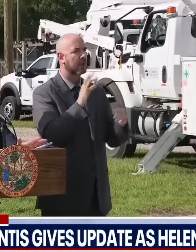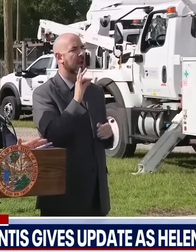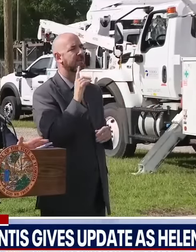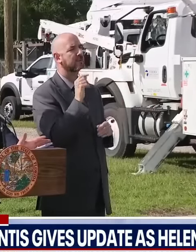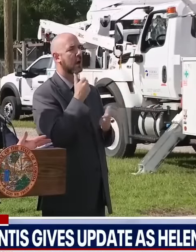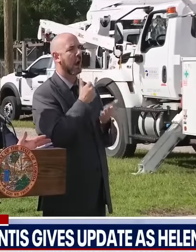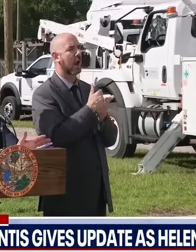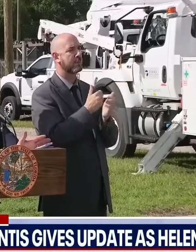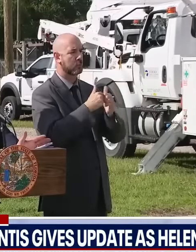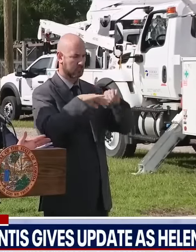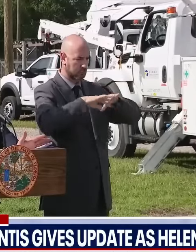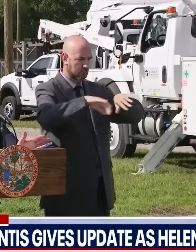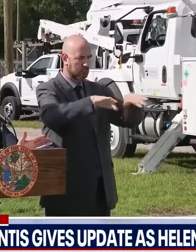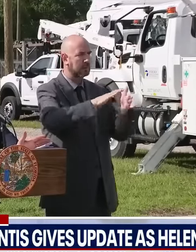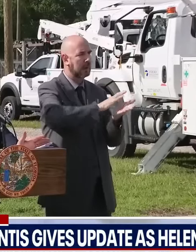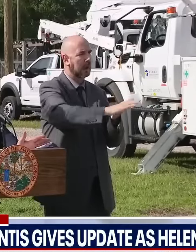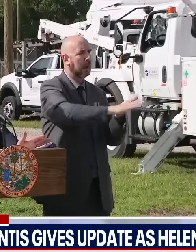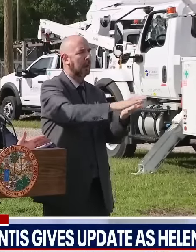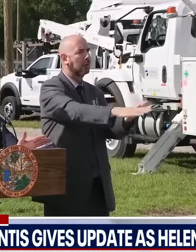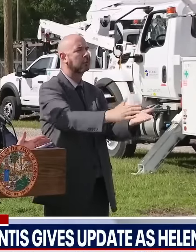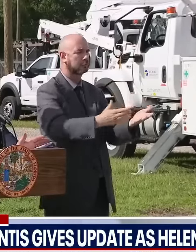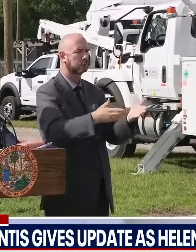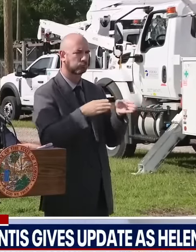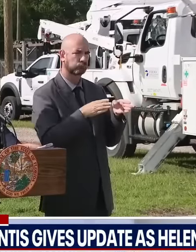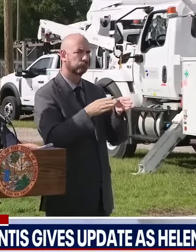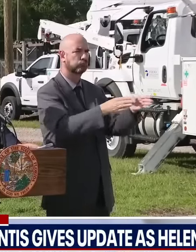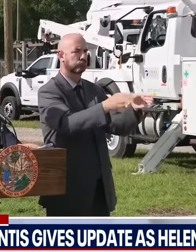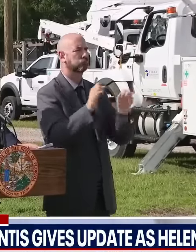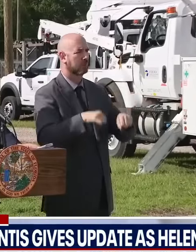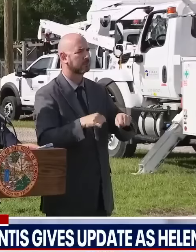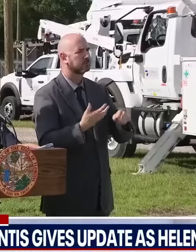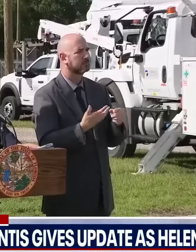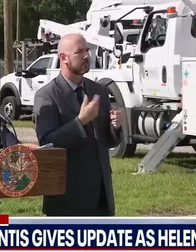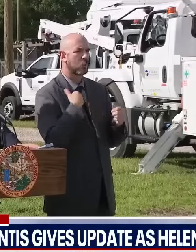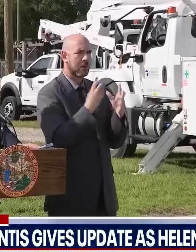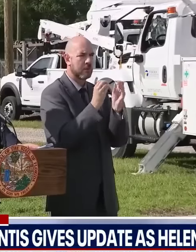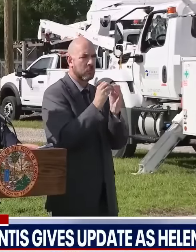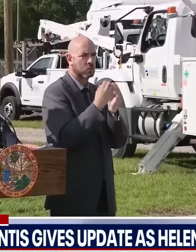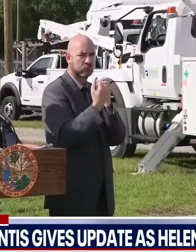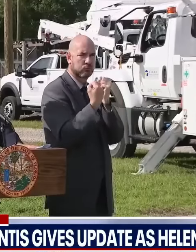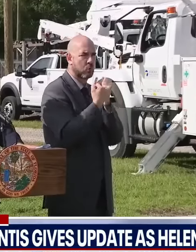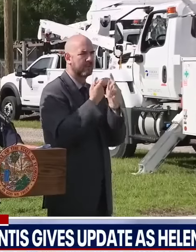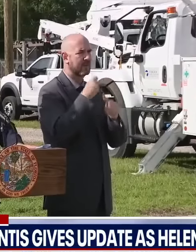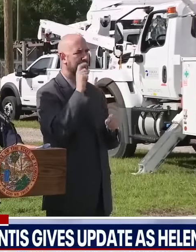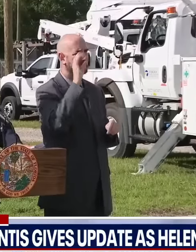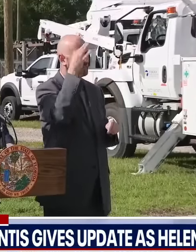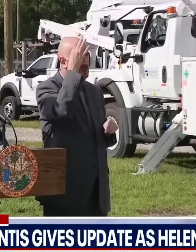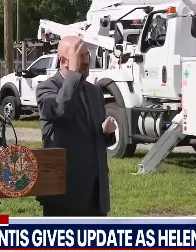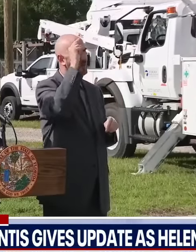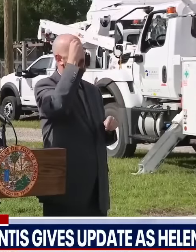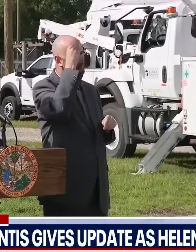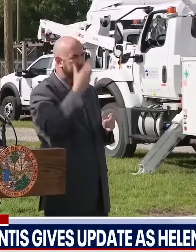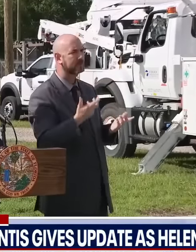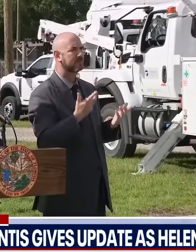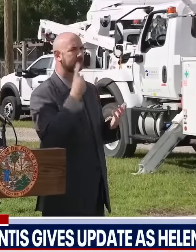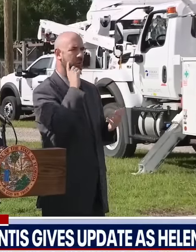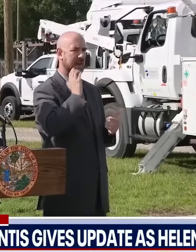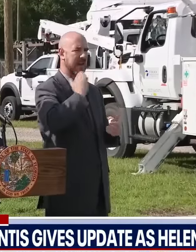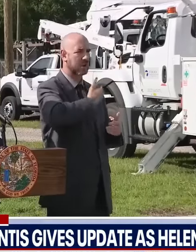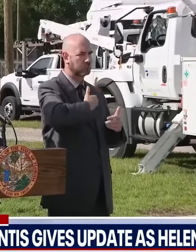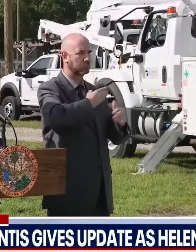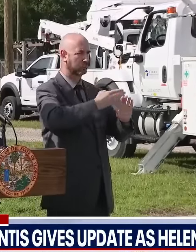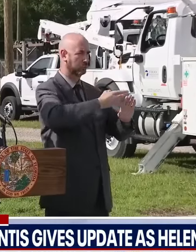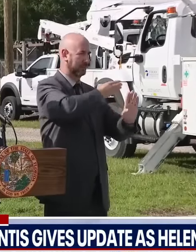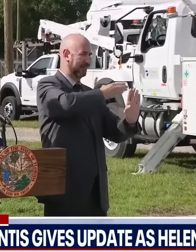would like to have more support from the federal government just in terms of our pre-landfall declaration. They've approved for